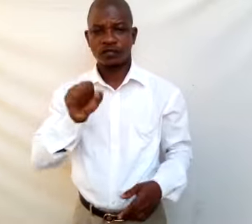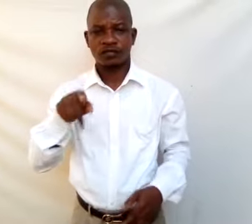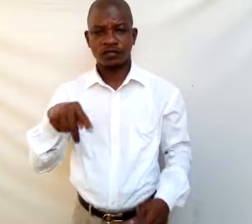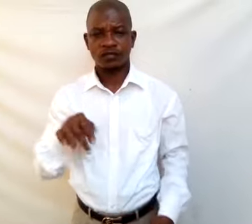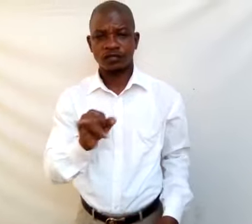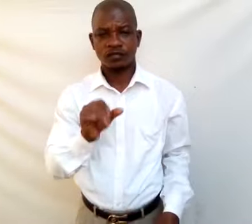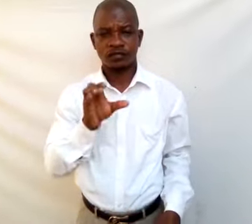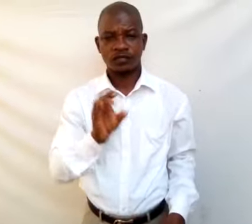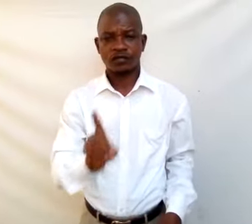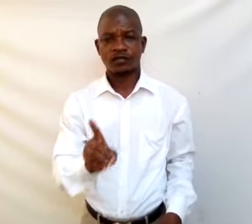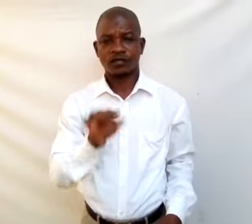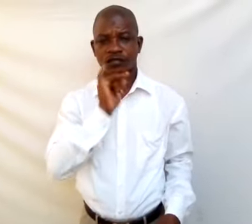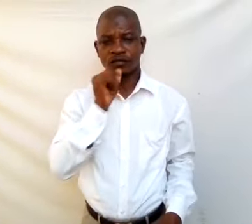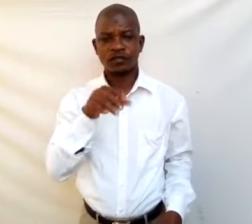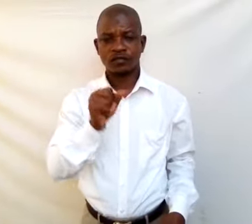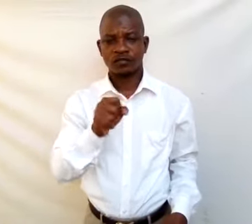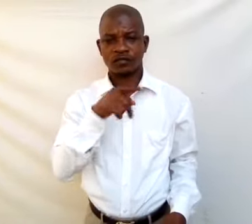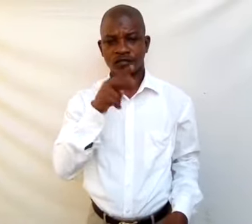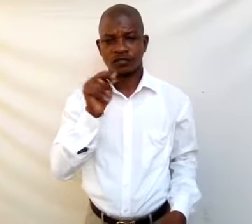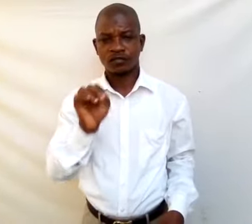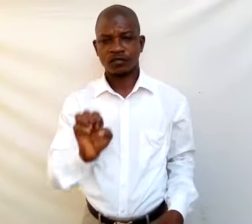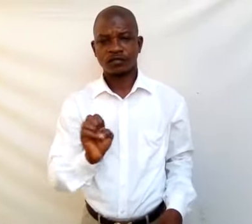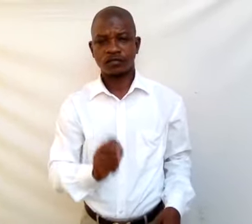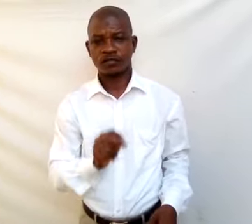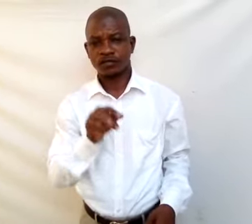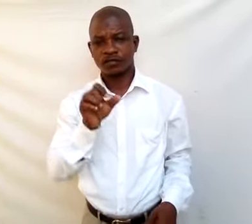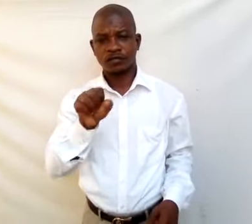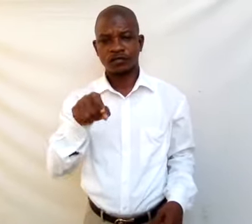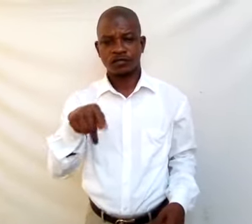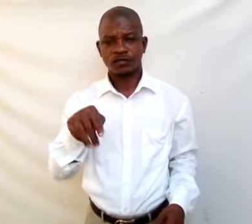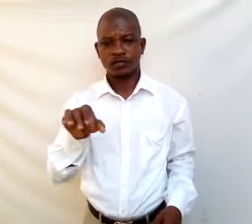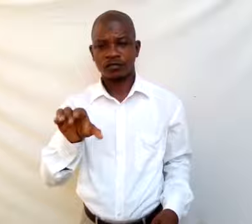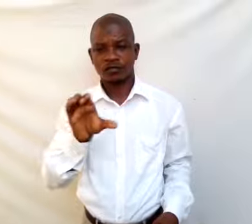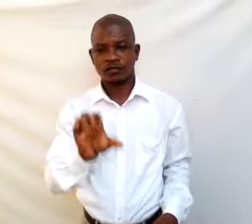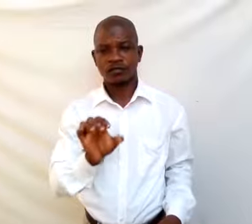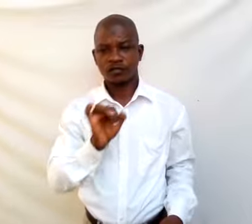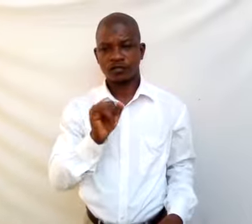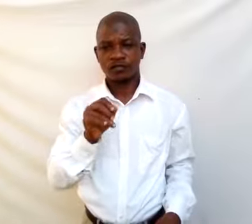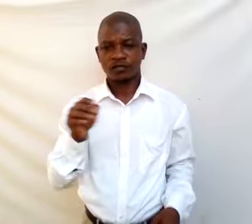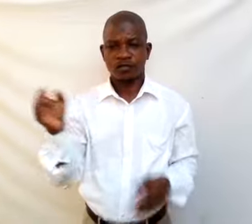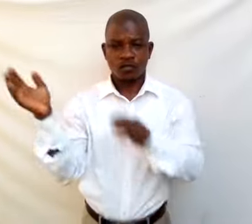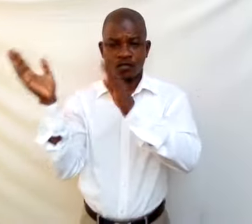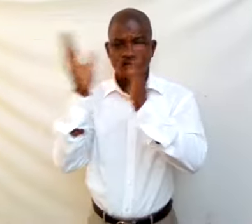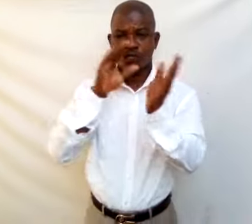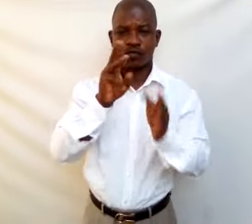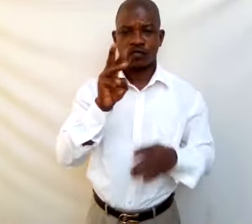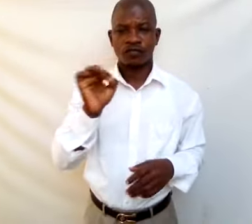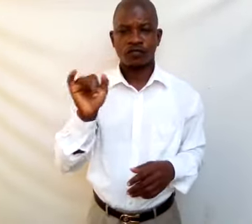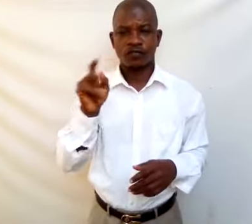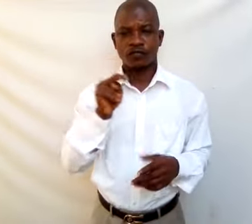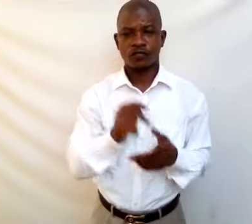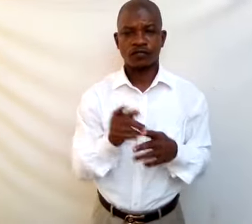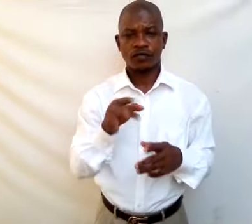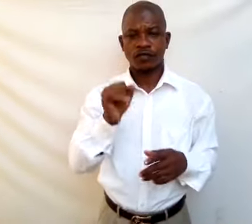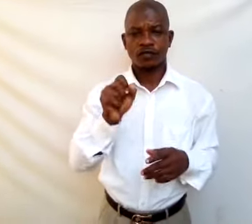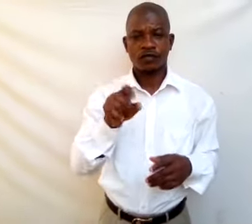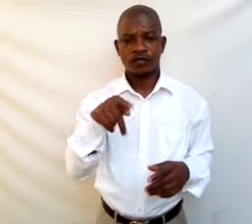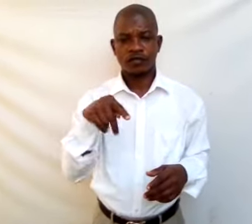is a sweep net. Specimen E is a wind vein. Specimen F is a rain